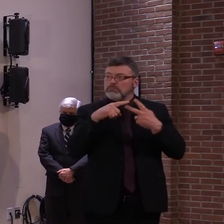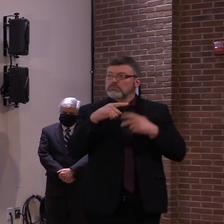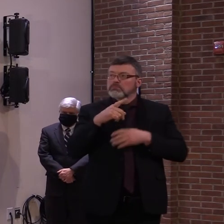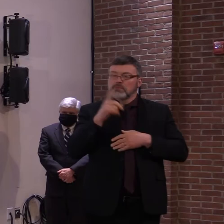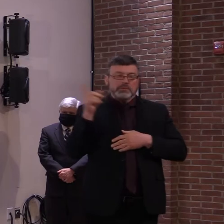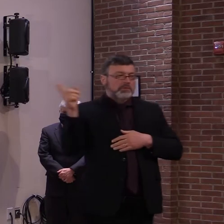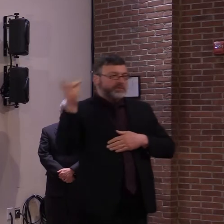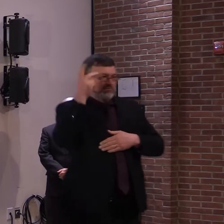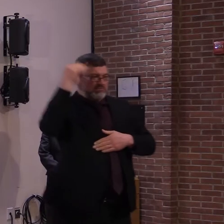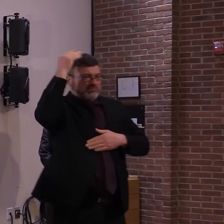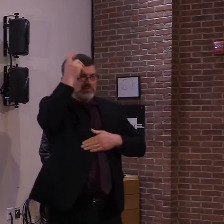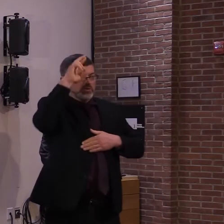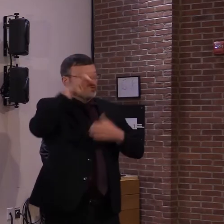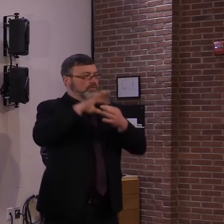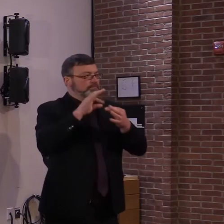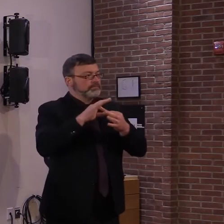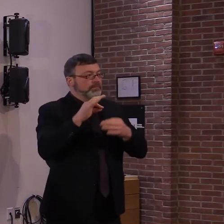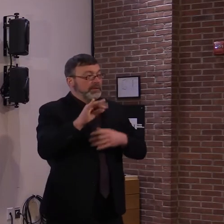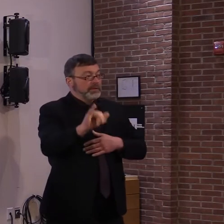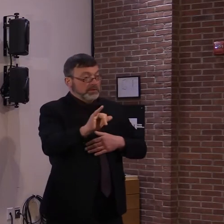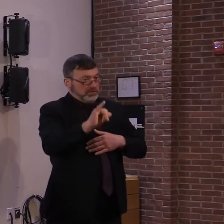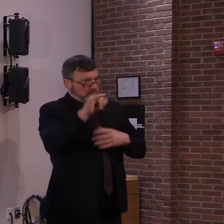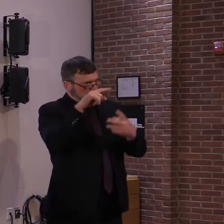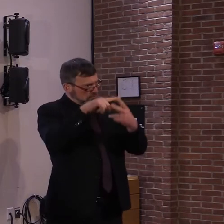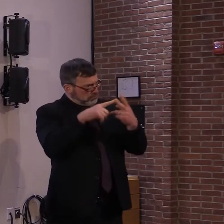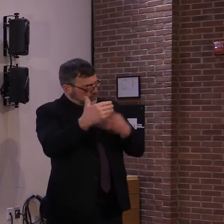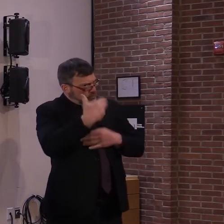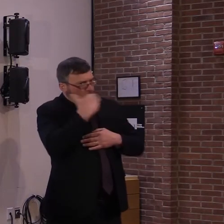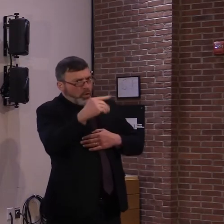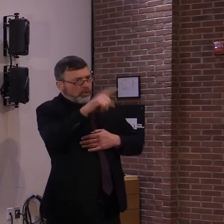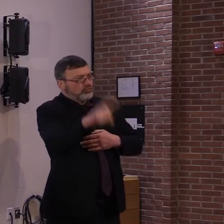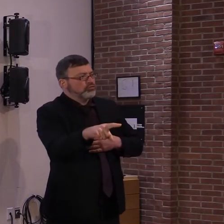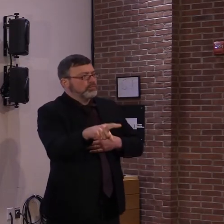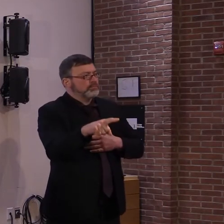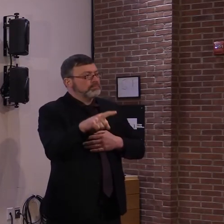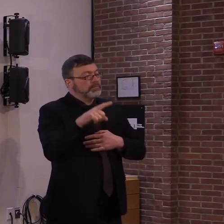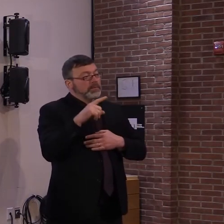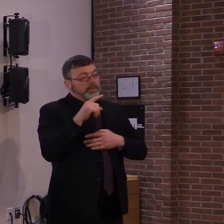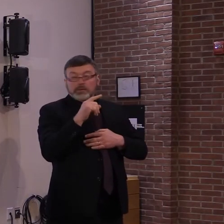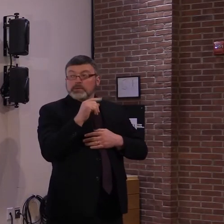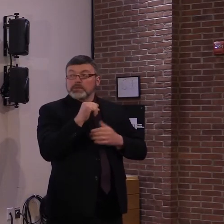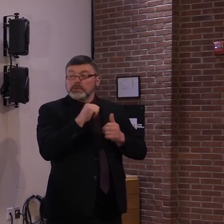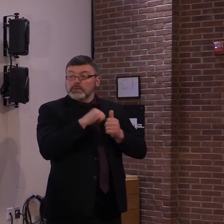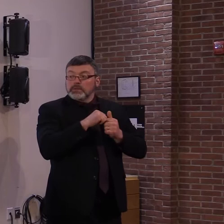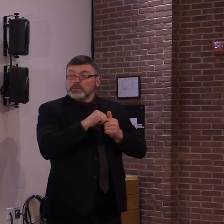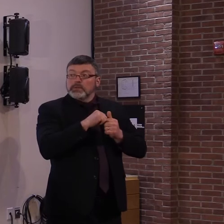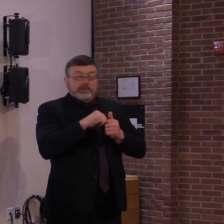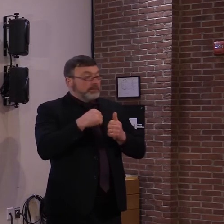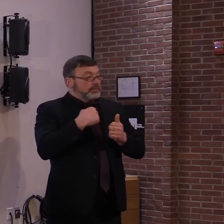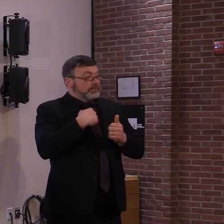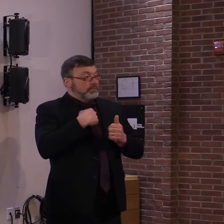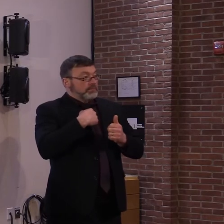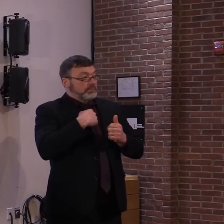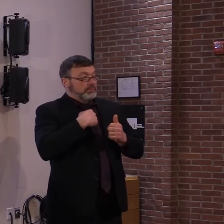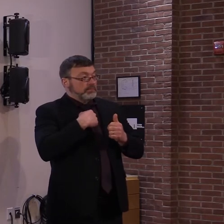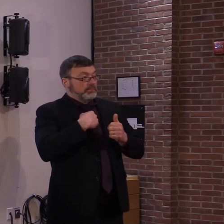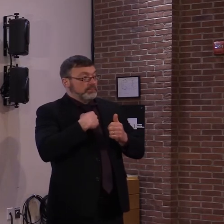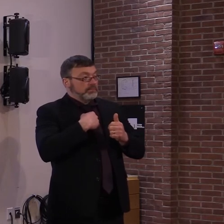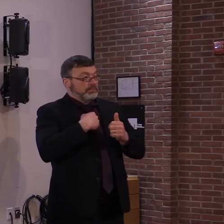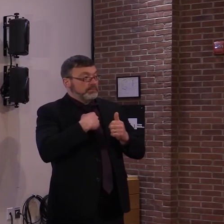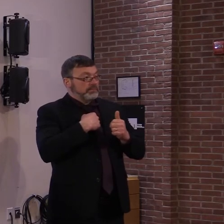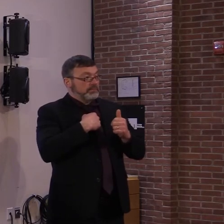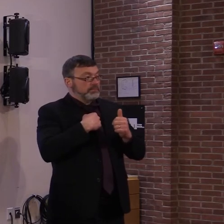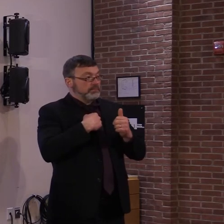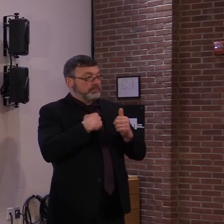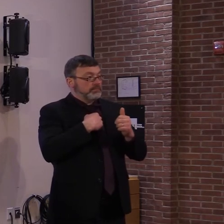Thanks for the question. So we do know that and then I don't want you to hang your hat on numbers